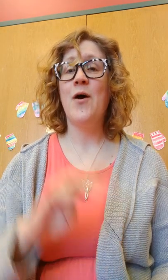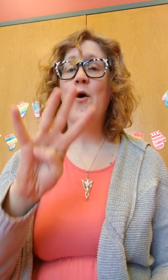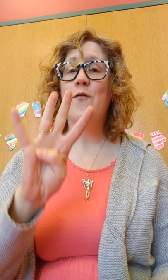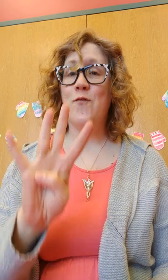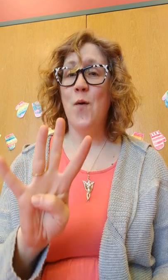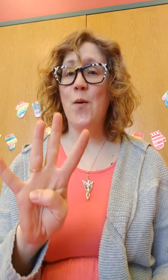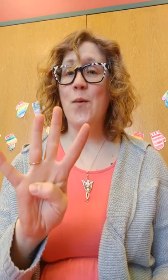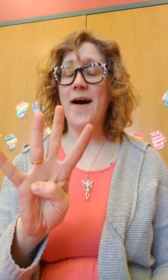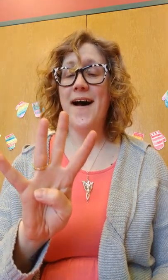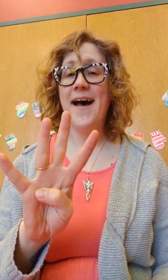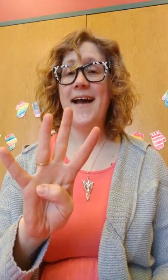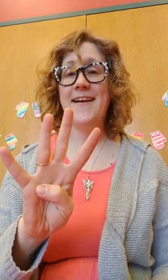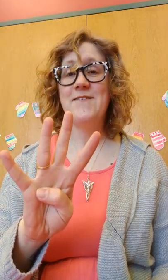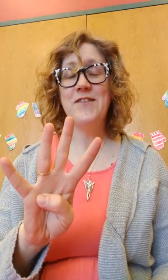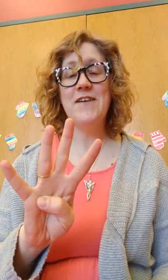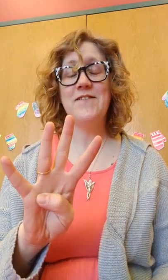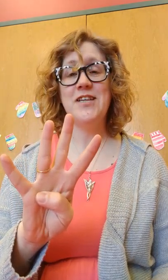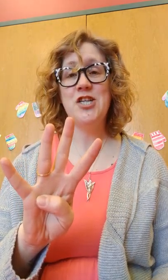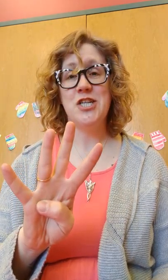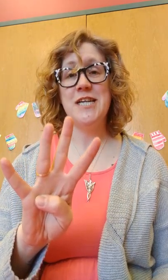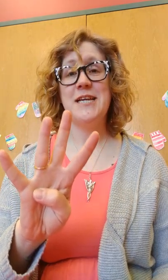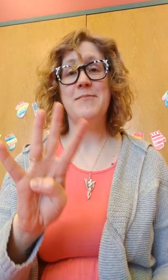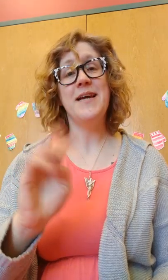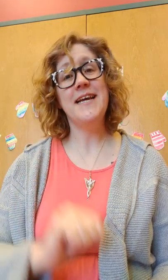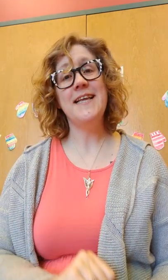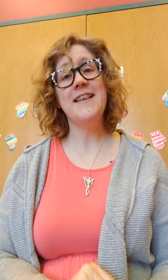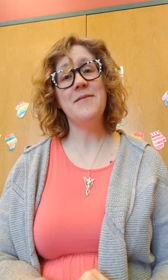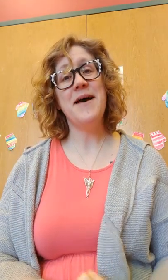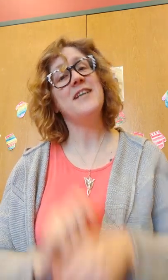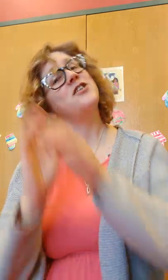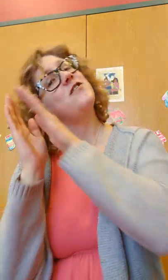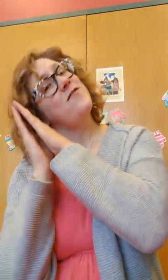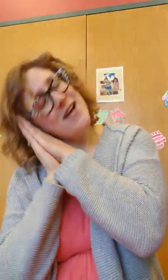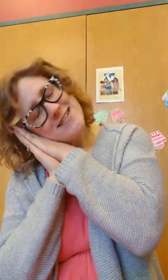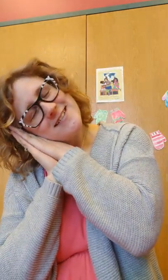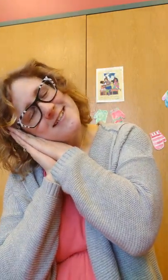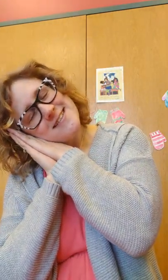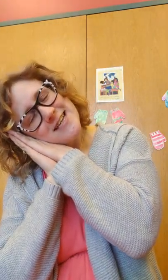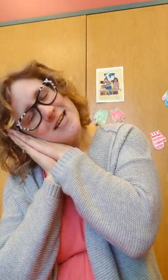Four white and fluffy sheep in the pasture fast asleep.